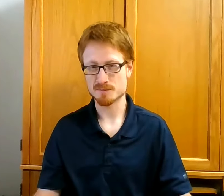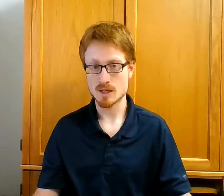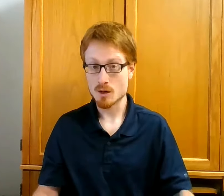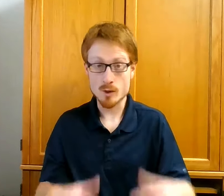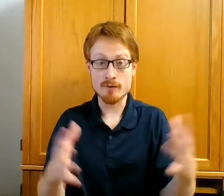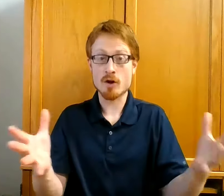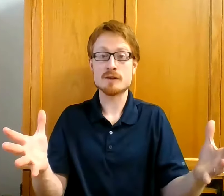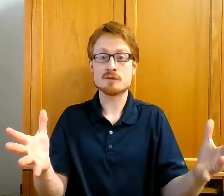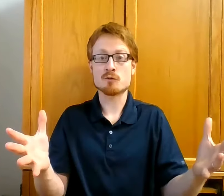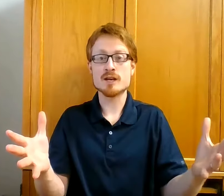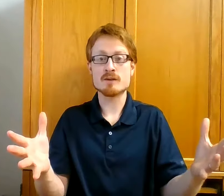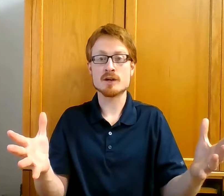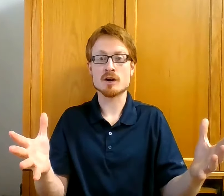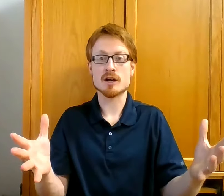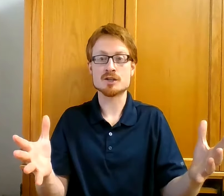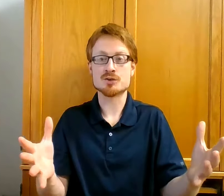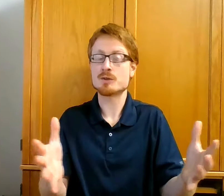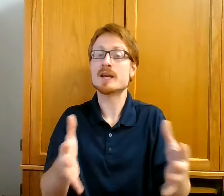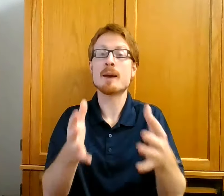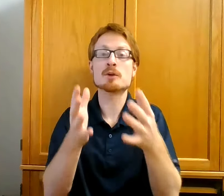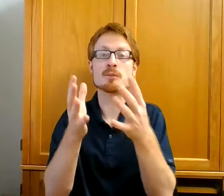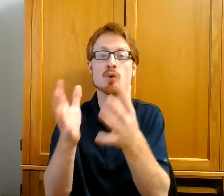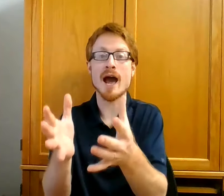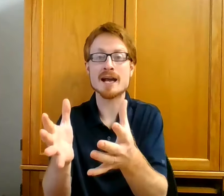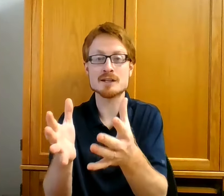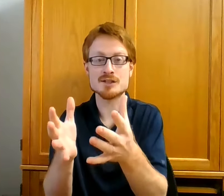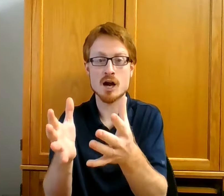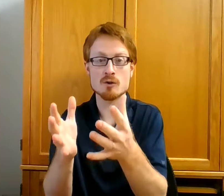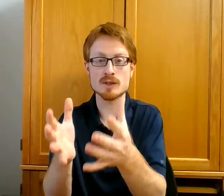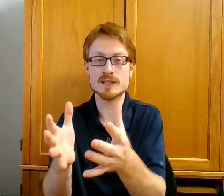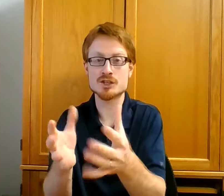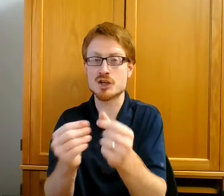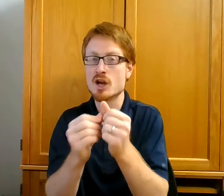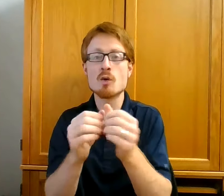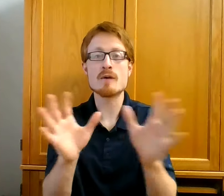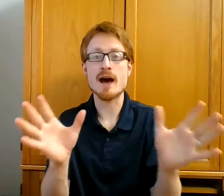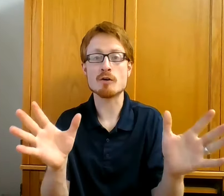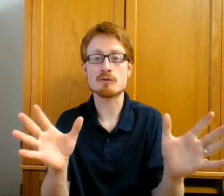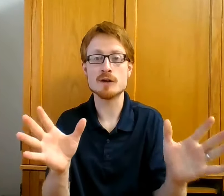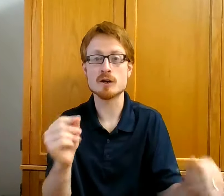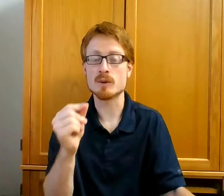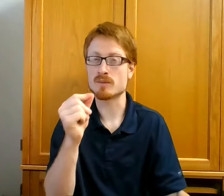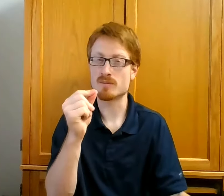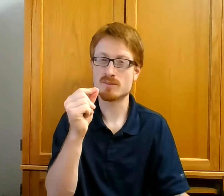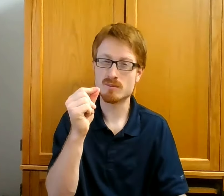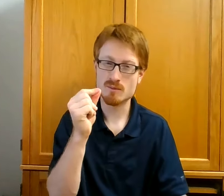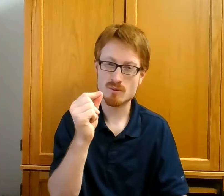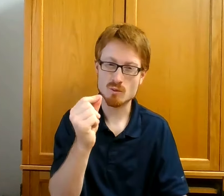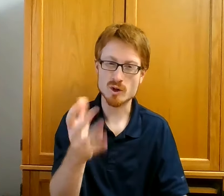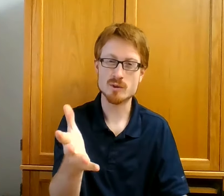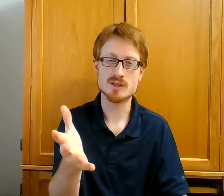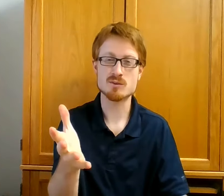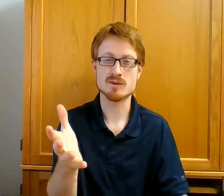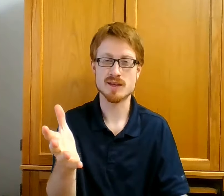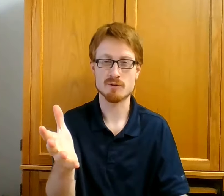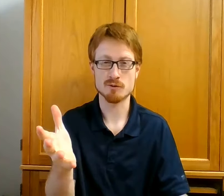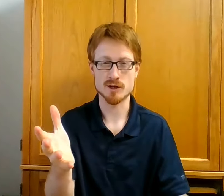We have all this freedom in our country to be able to practice our religion without fear, but what do we do with that freedom?